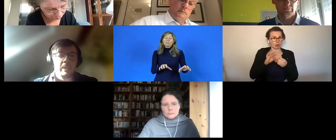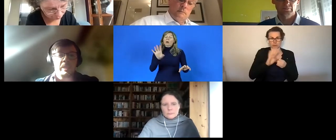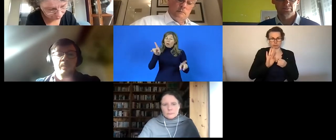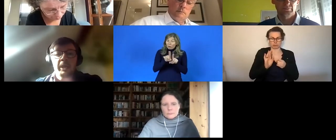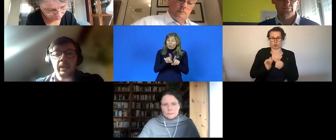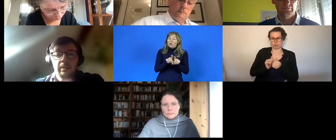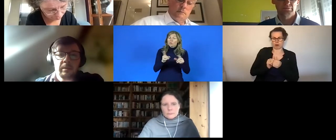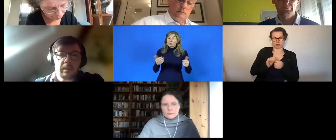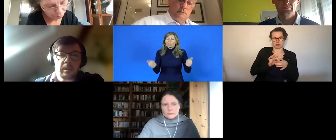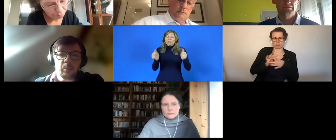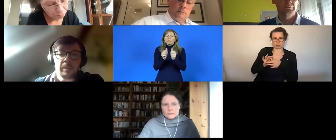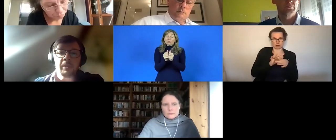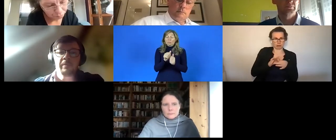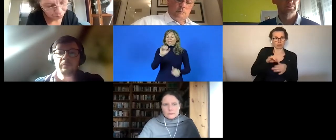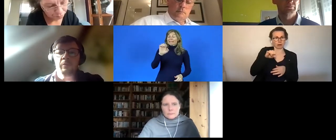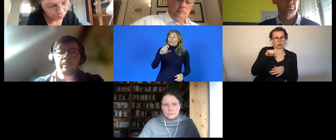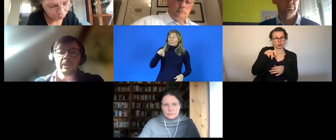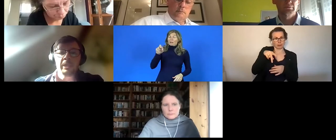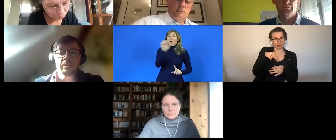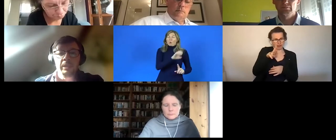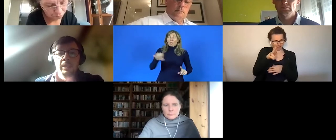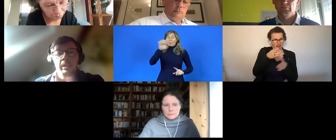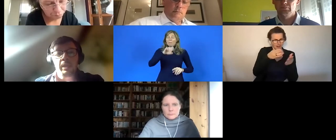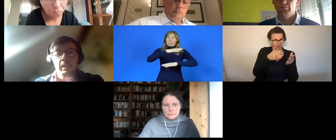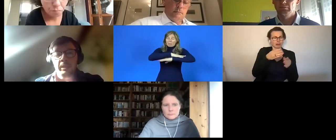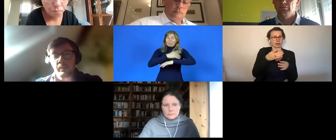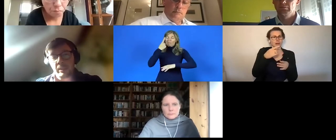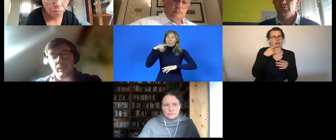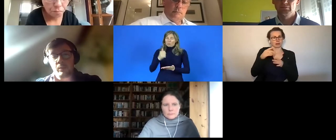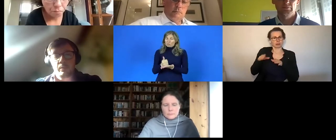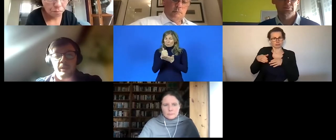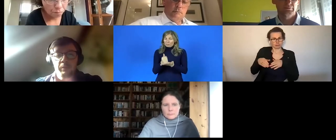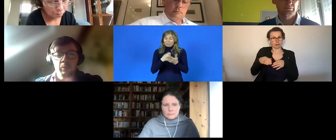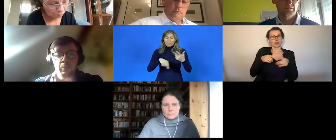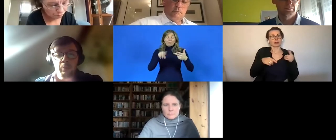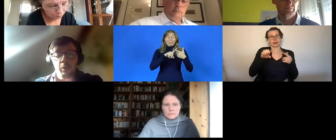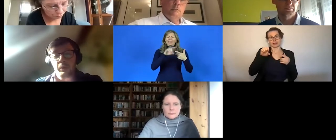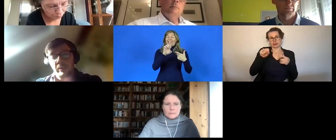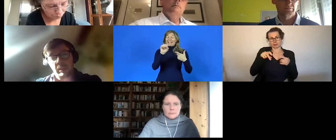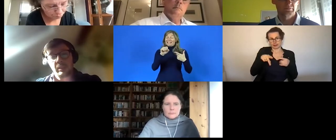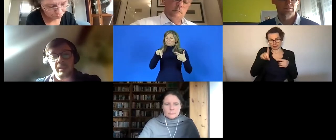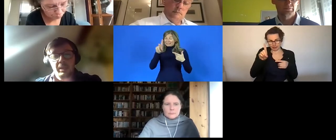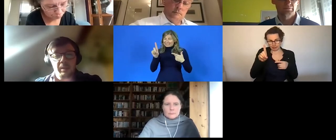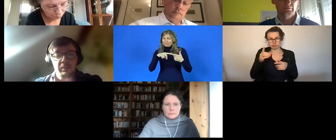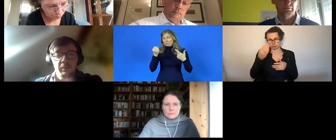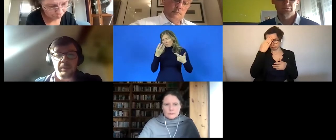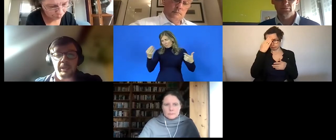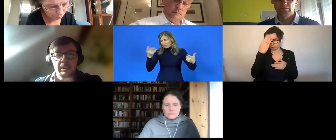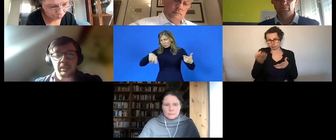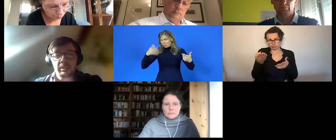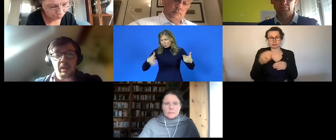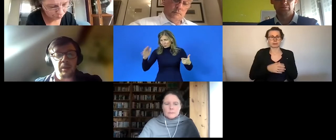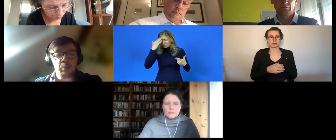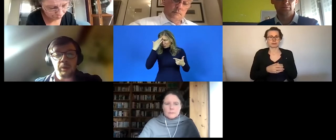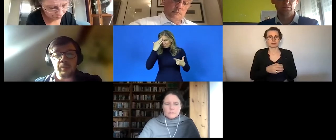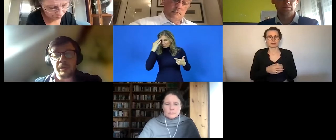the epr the european platform for rehabilitation the espd which many of you know especially i suppose my